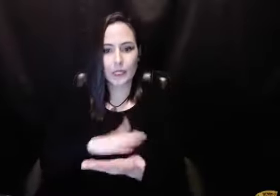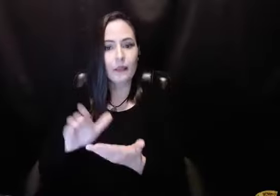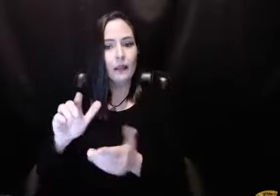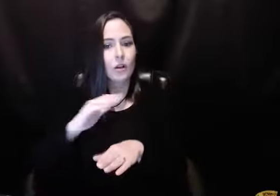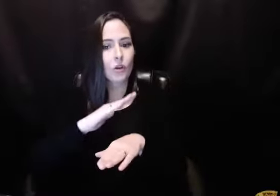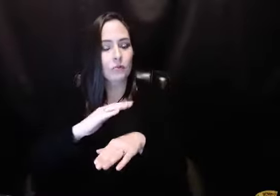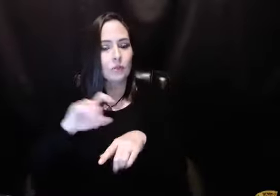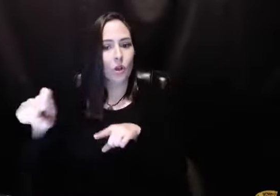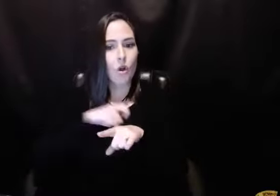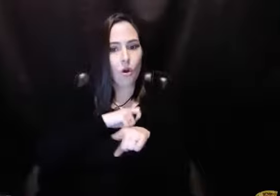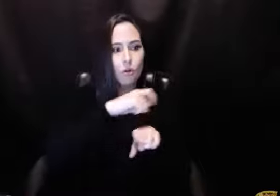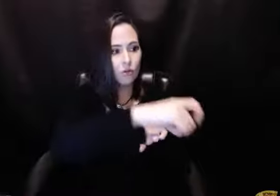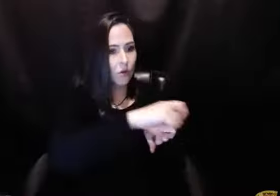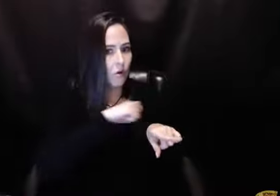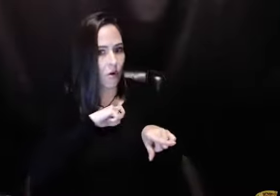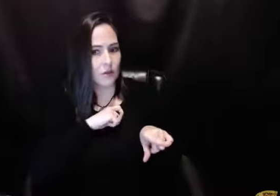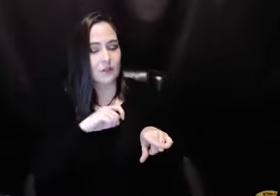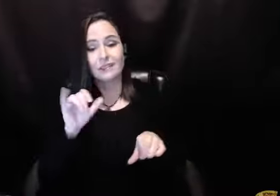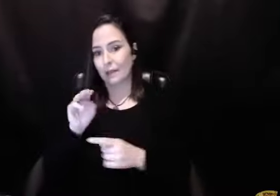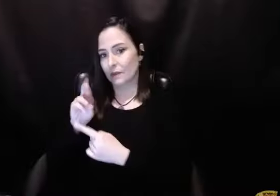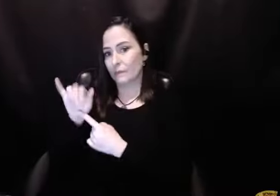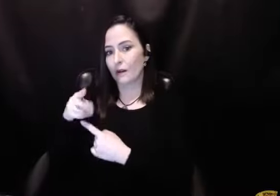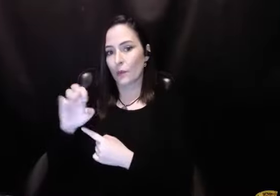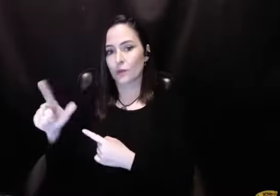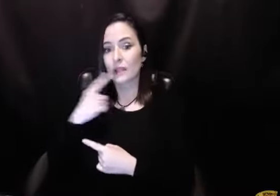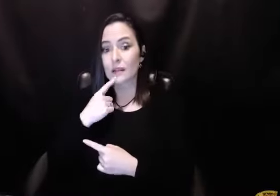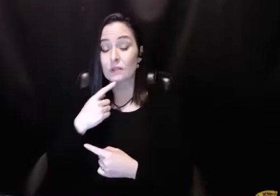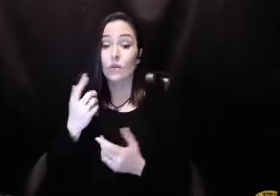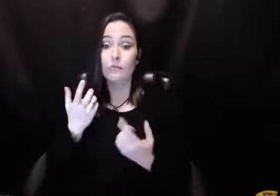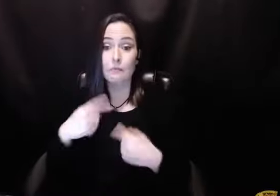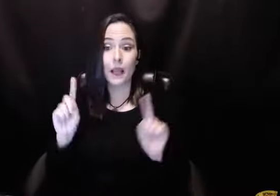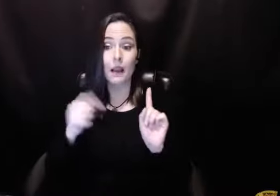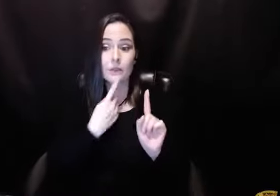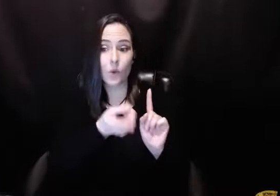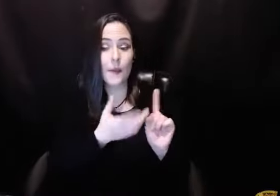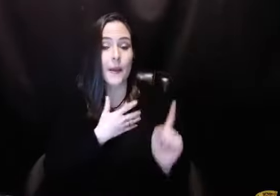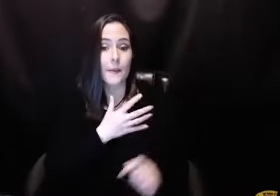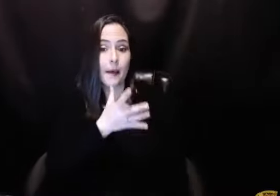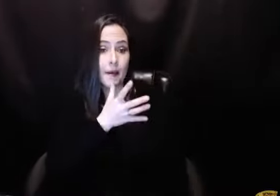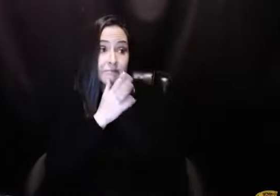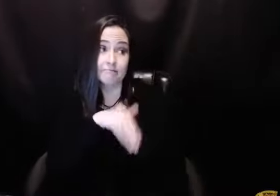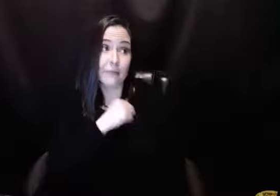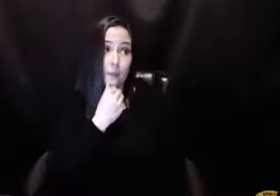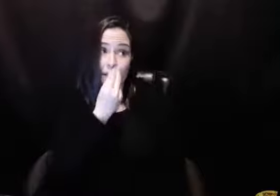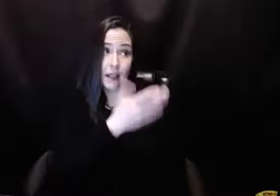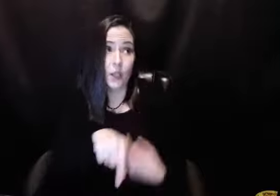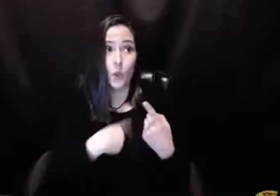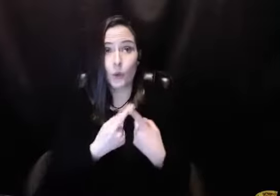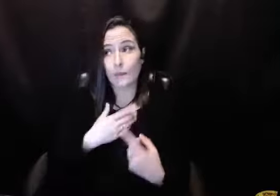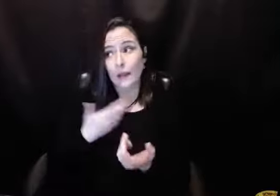concerts where they'd talk music. And they would call me, like Mary Pearl said. And so, when I said to my mother, I am not